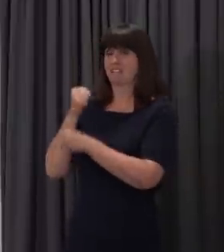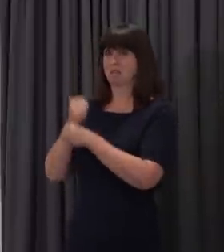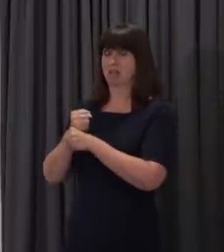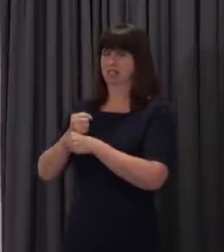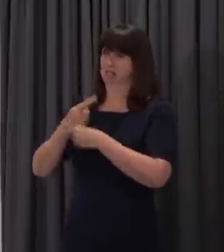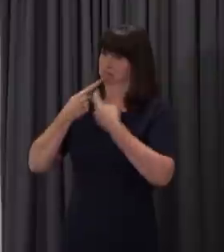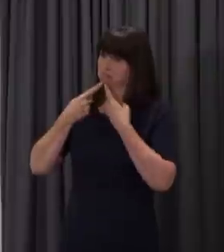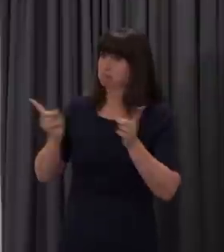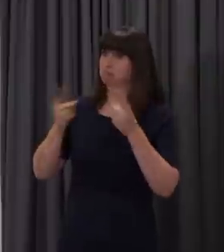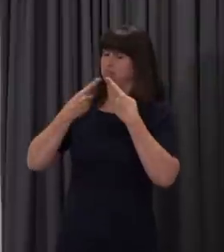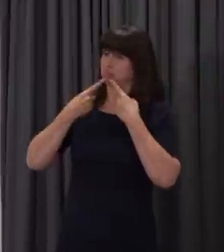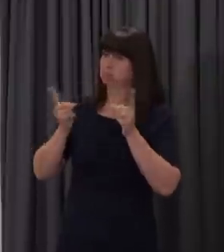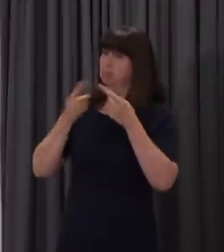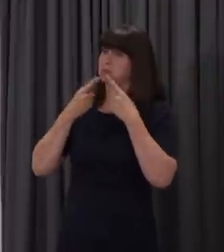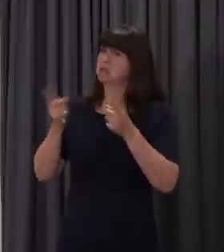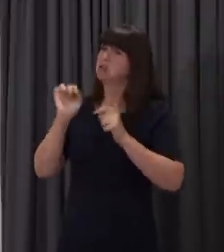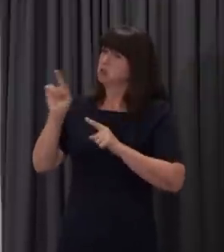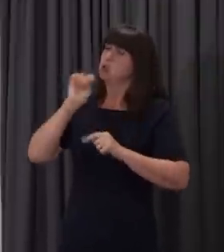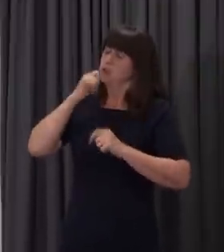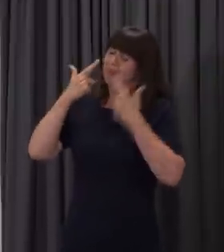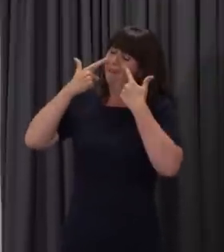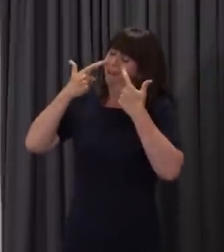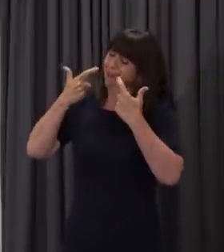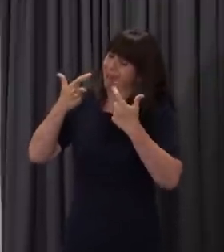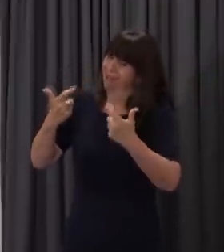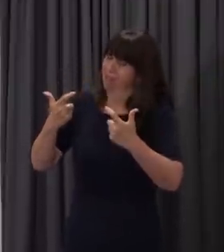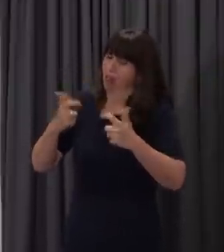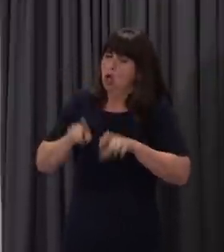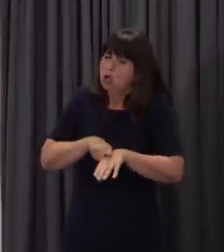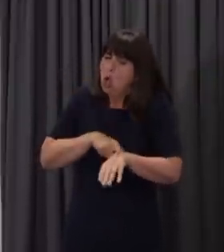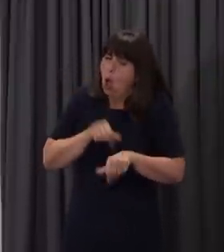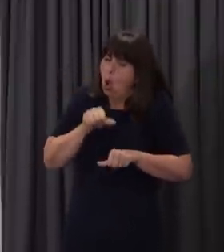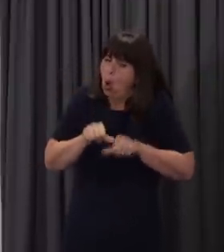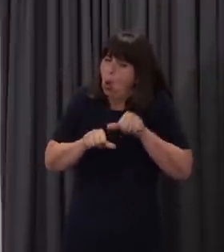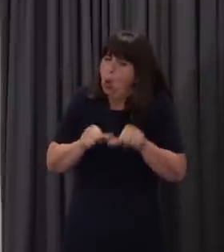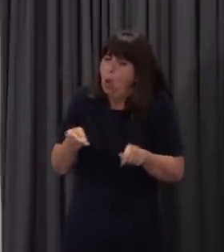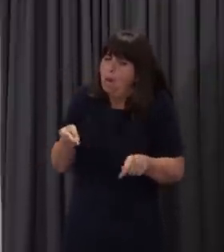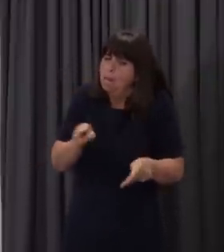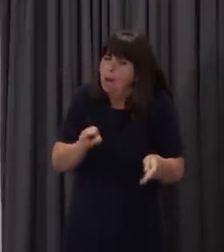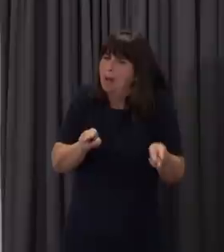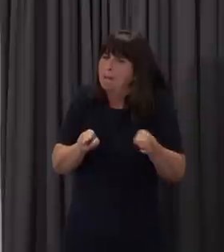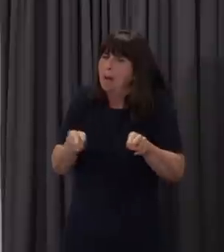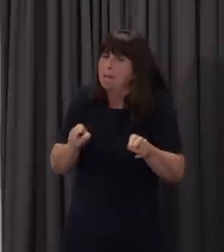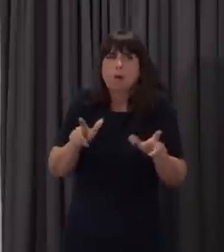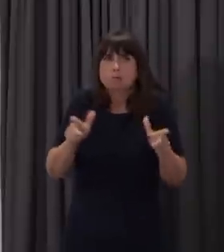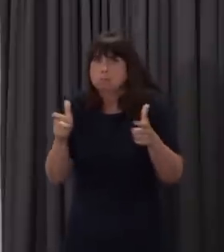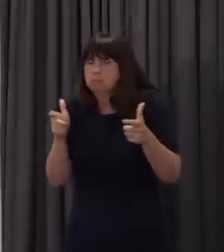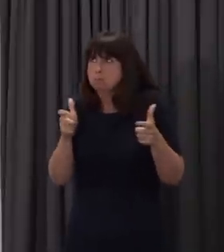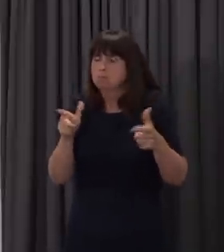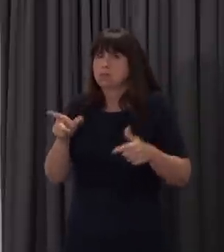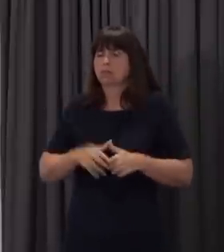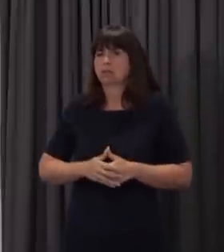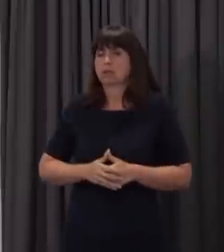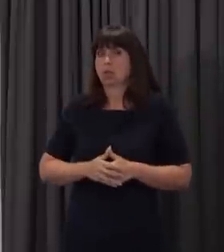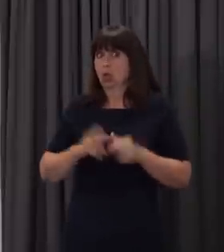it's taking a cautious approach to relaxing lockdown. You also considered reopening